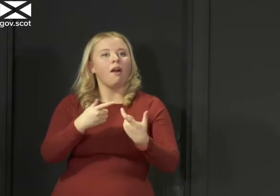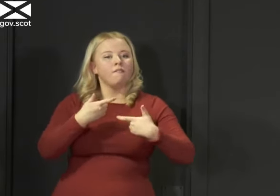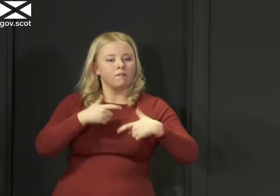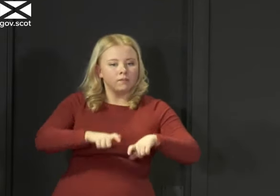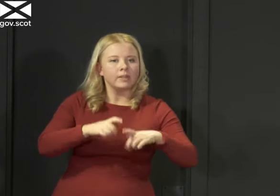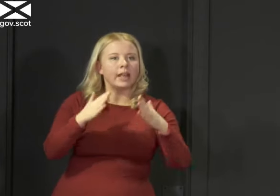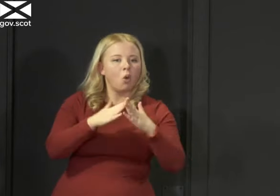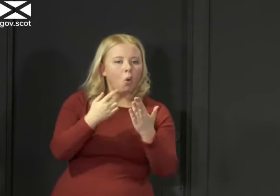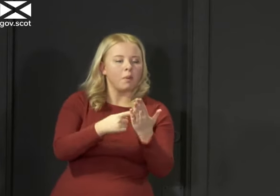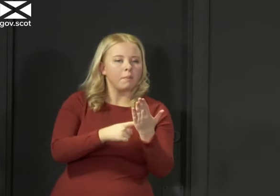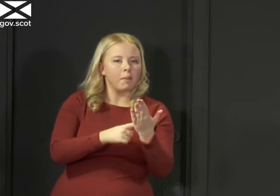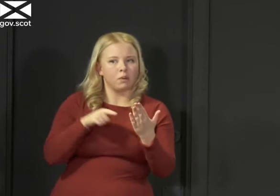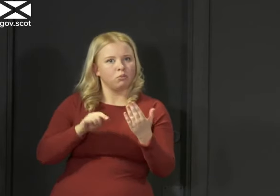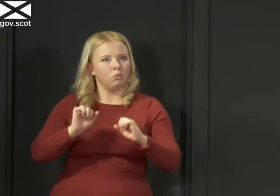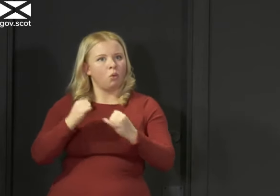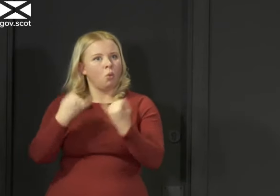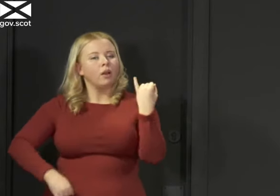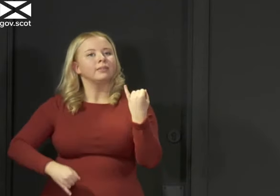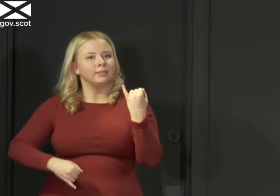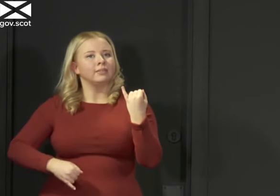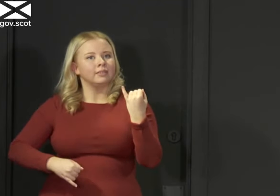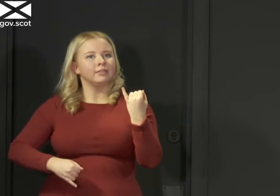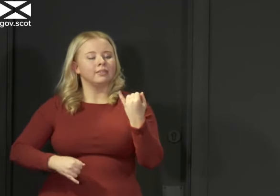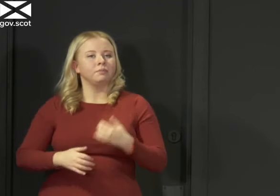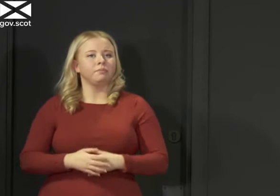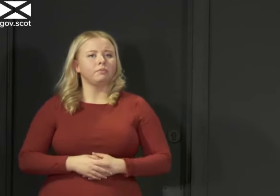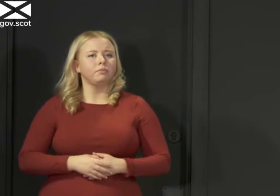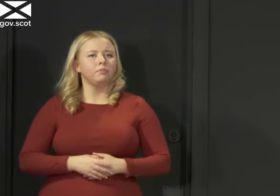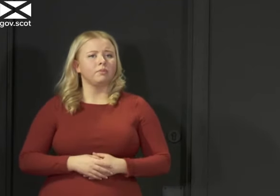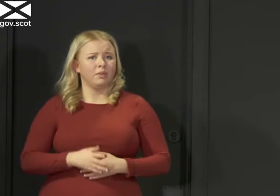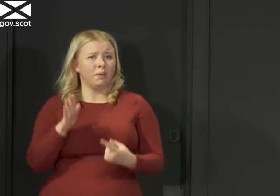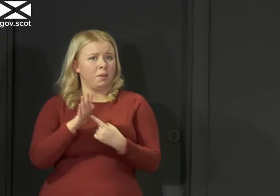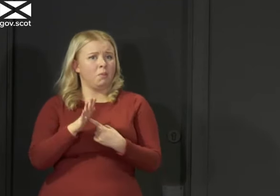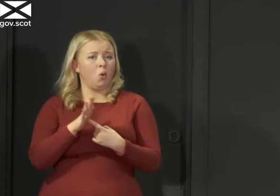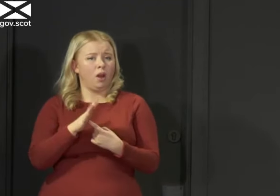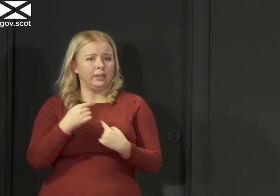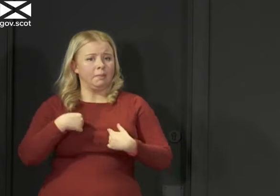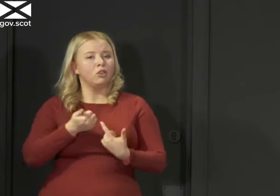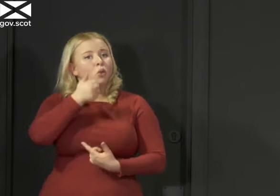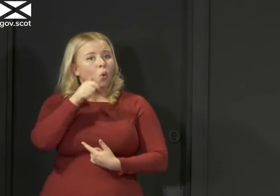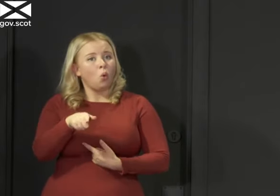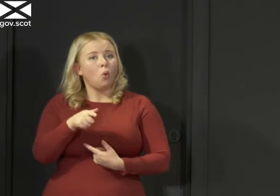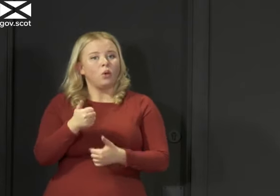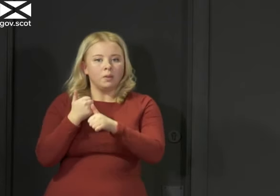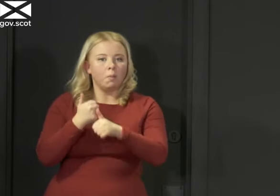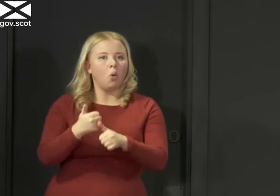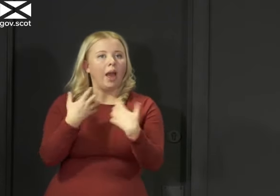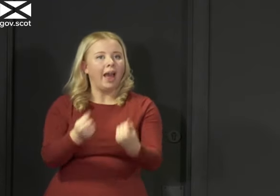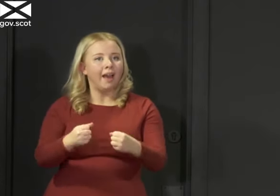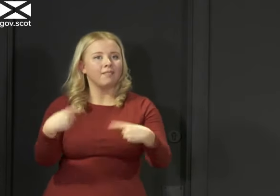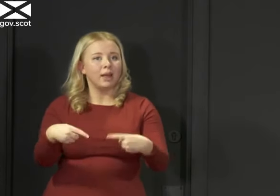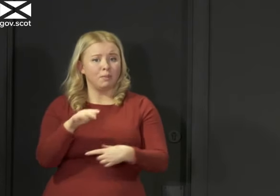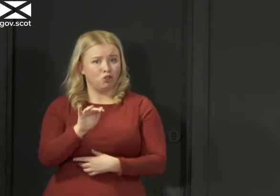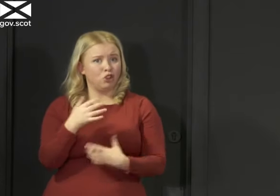restrictions that are in place right now for all of us. And so it's really important to me that you know support is available to you and that